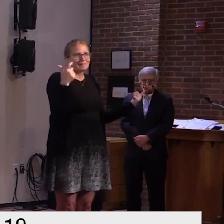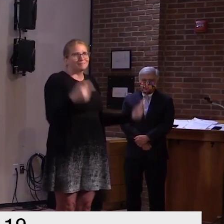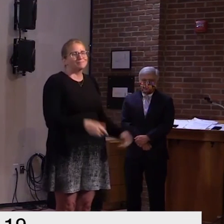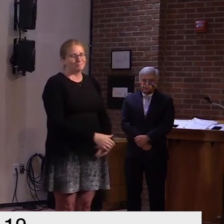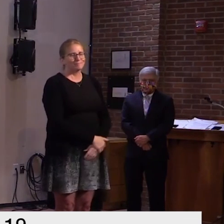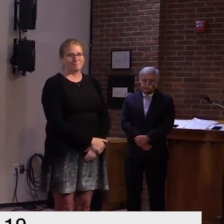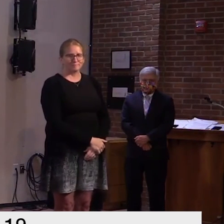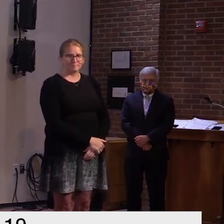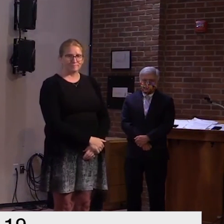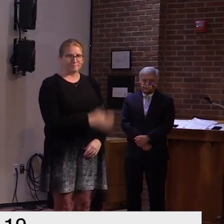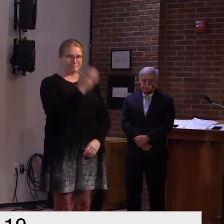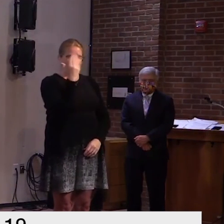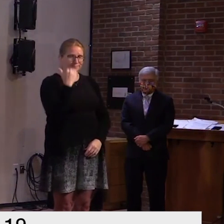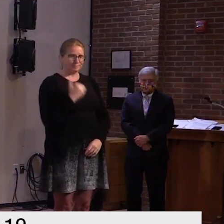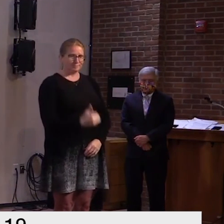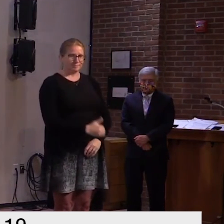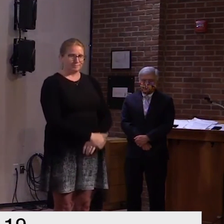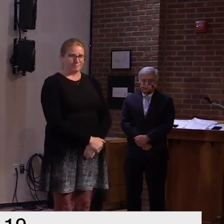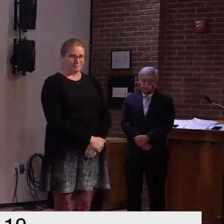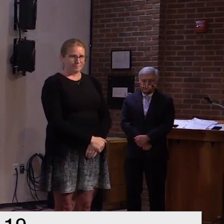ed newport daily express